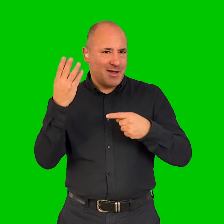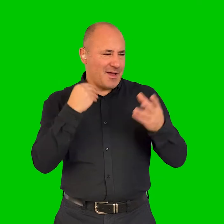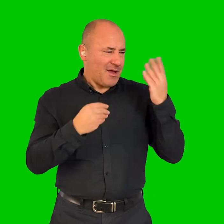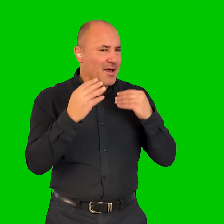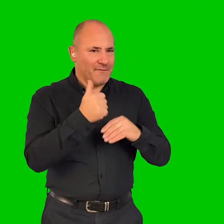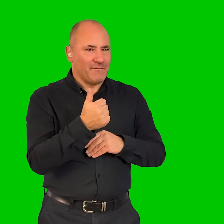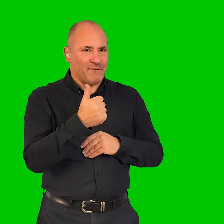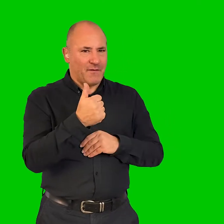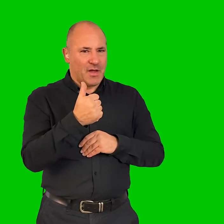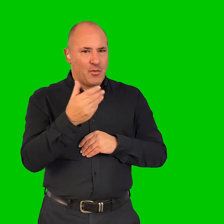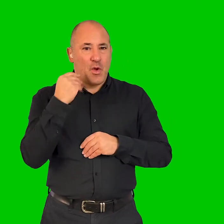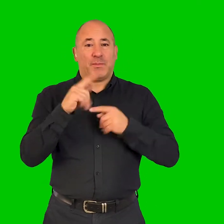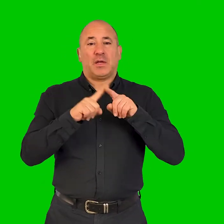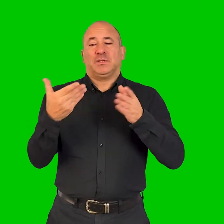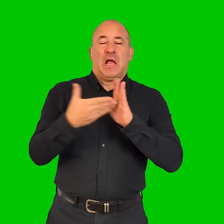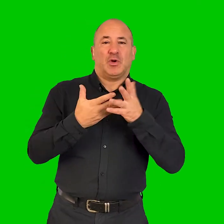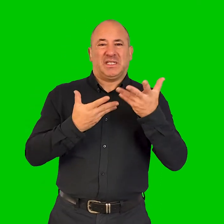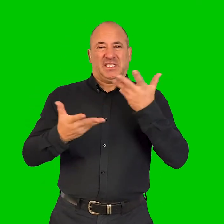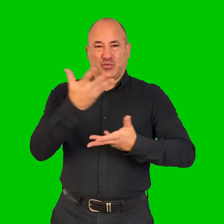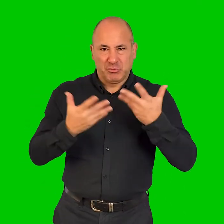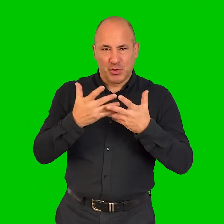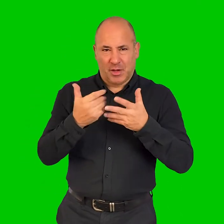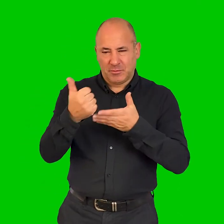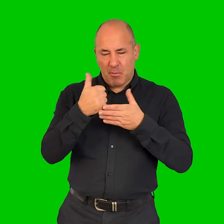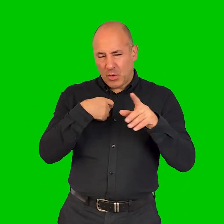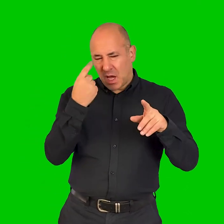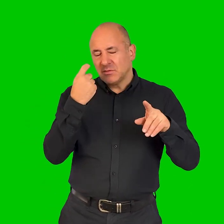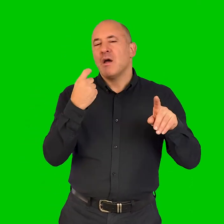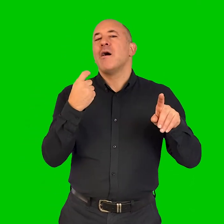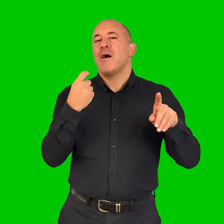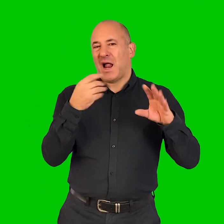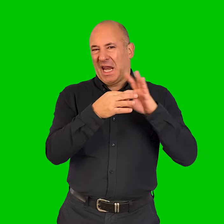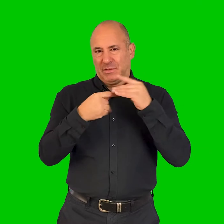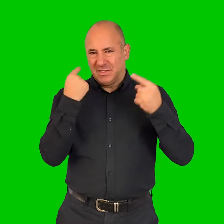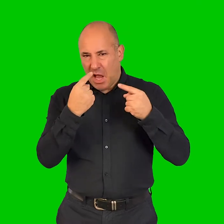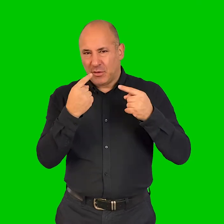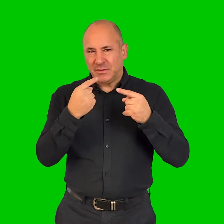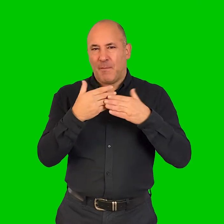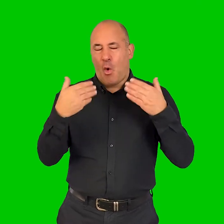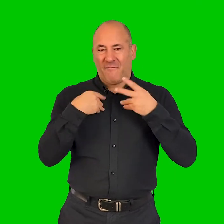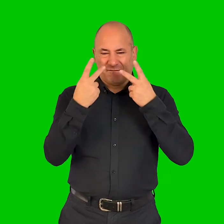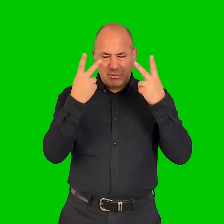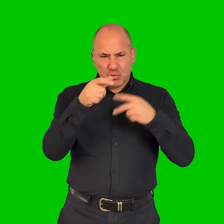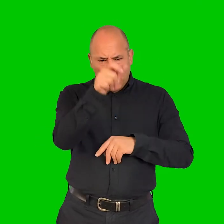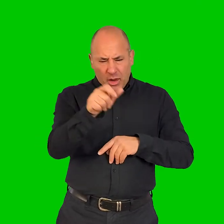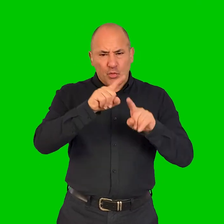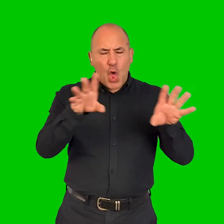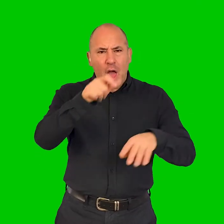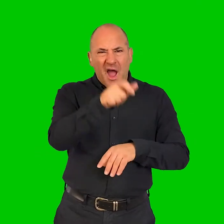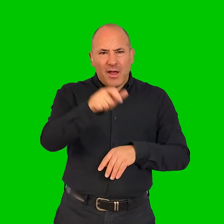you're with it. You can hear, yeah, what the sounds are and the audio description supports that understanding. gives you a visual